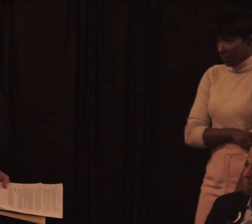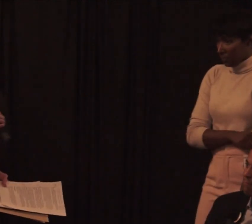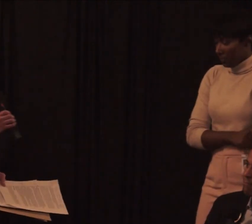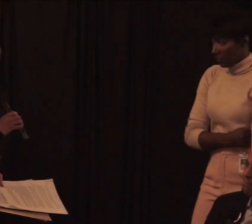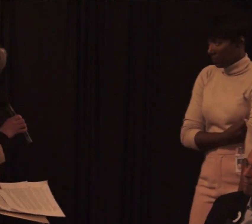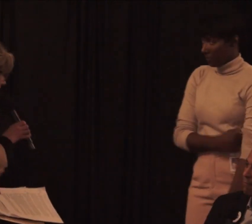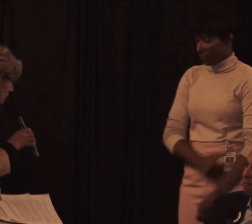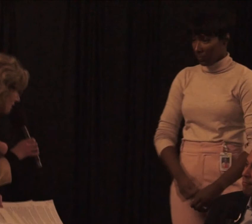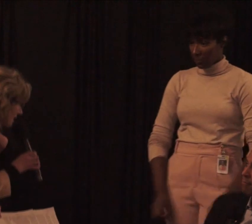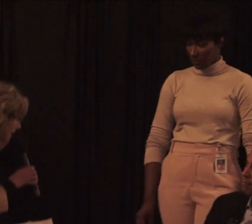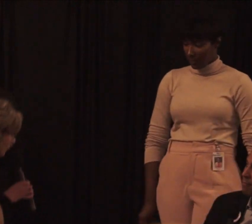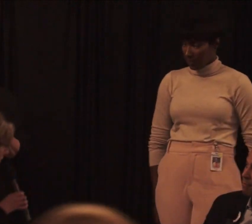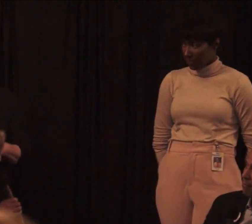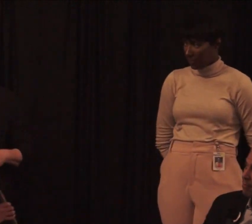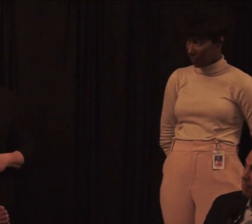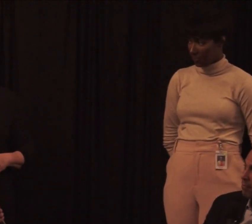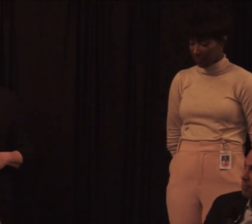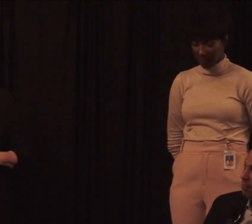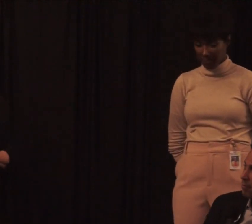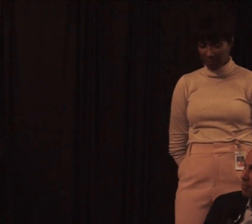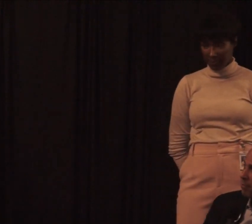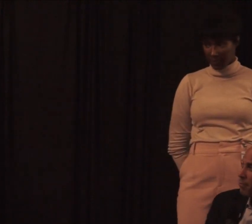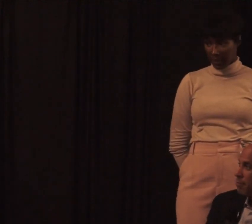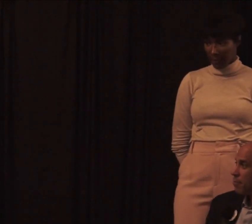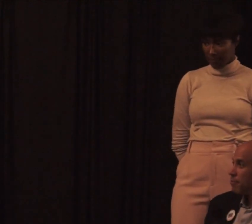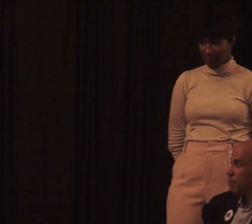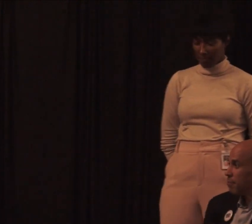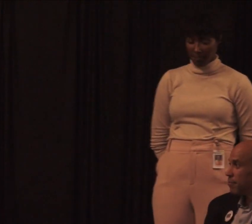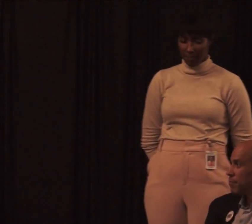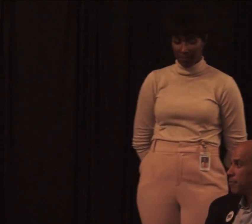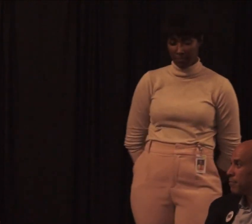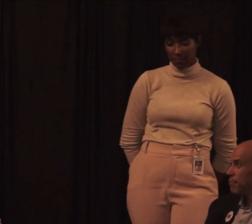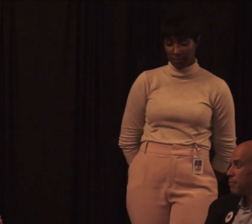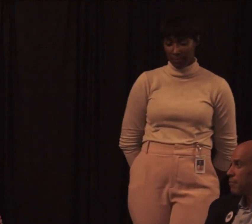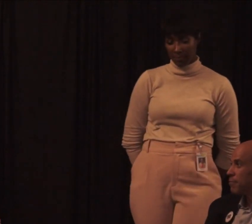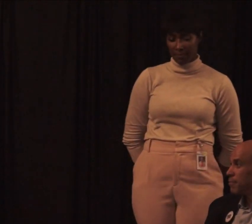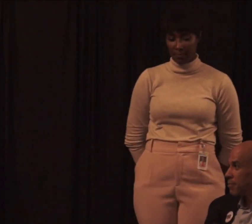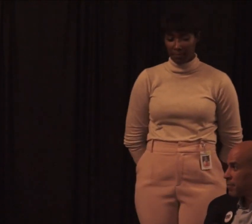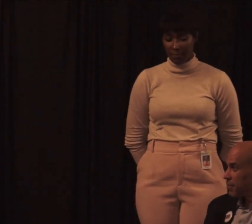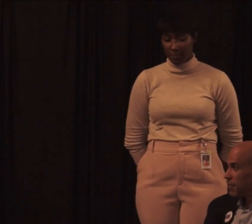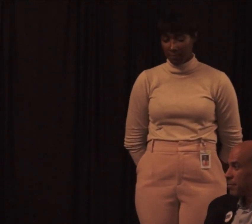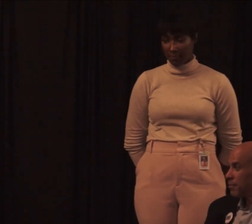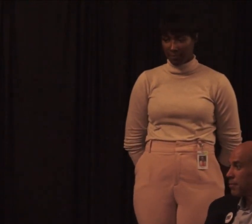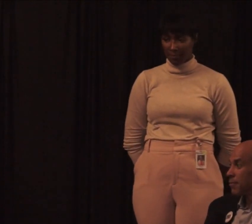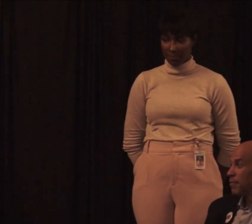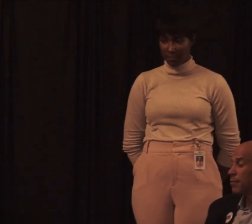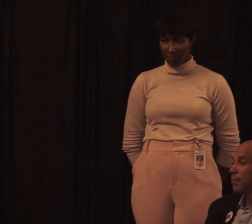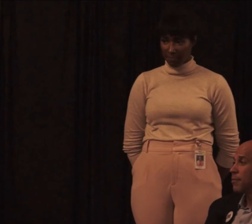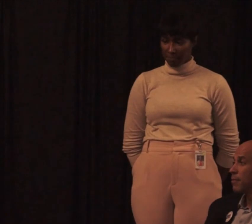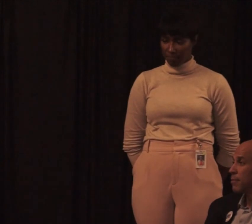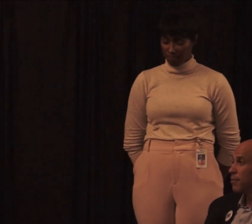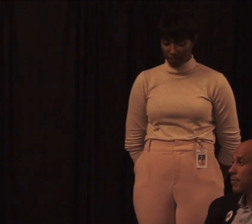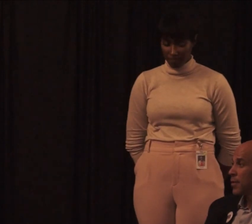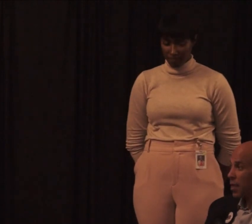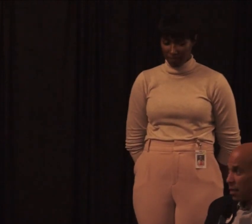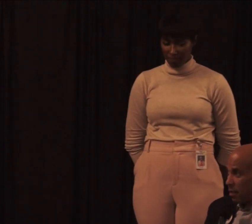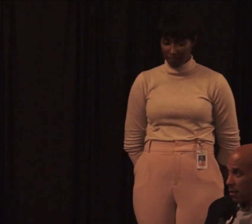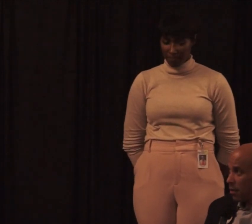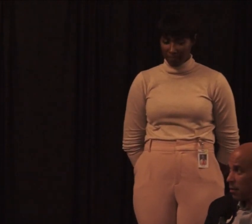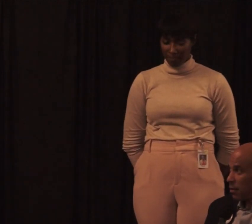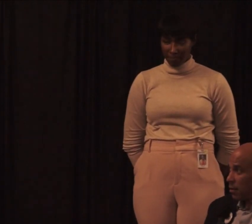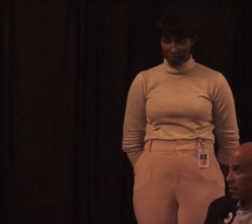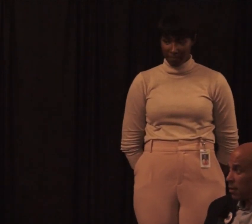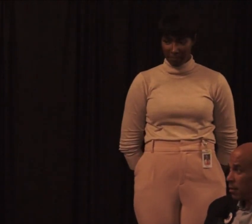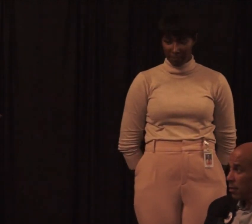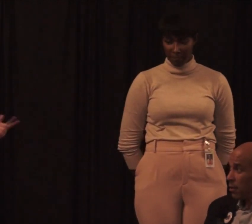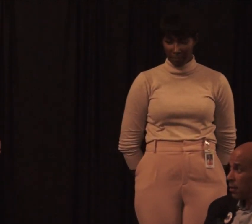Thank you, Catherine. I'm Dr. Cindy Hanawalt. I'm immediate past president for Linn County Medical Society. We appreciate you being here and speaking with us. We're going to